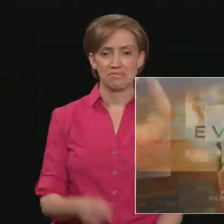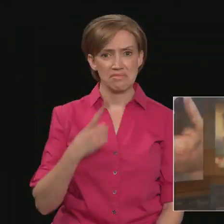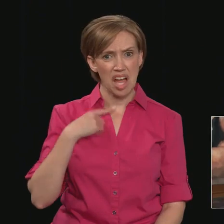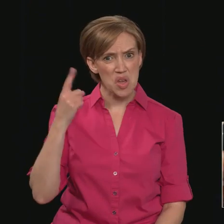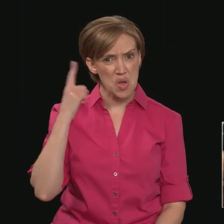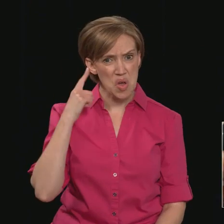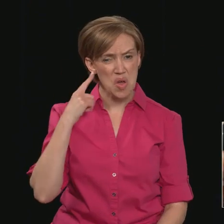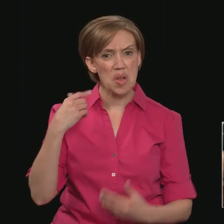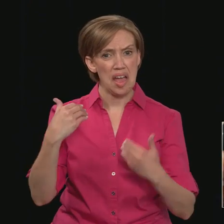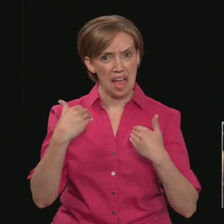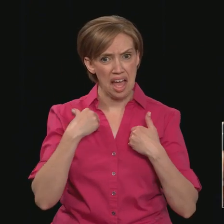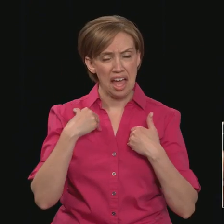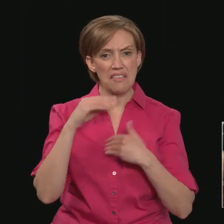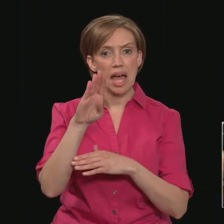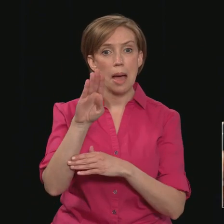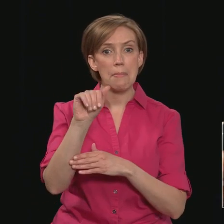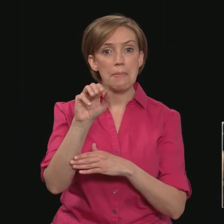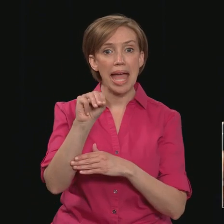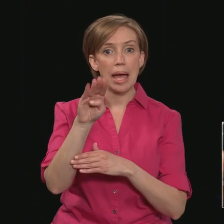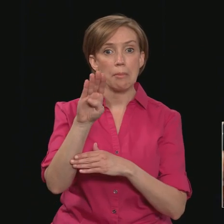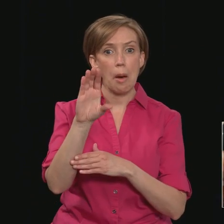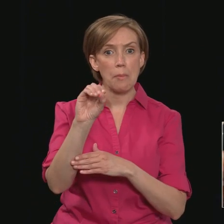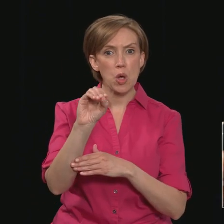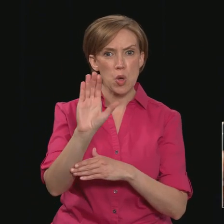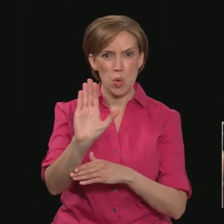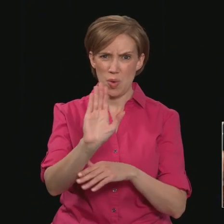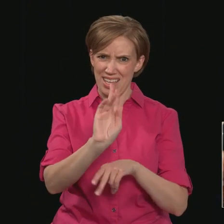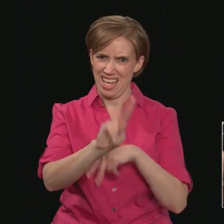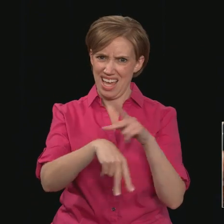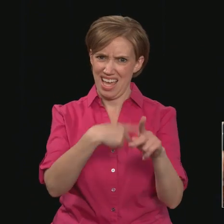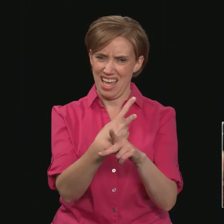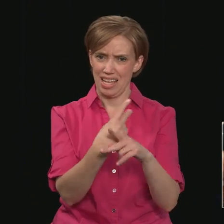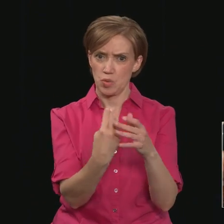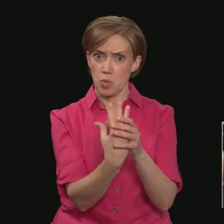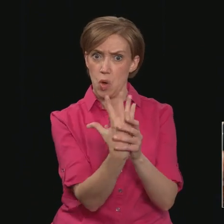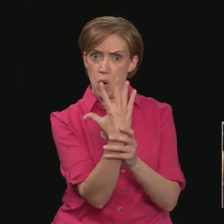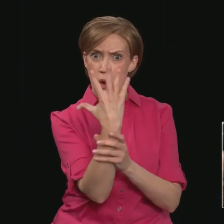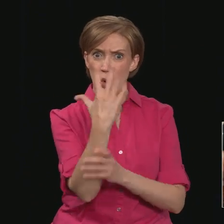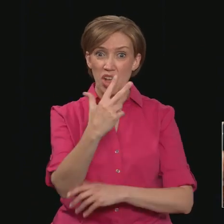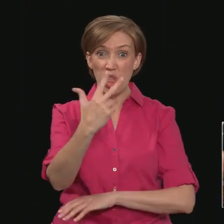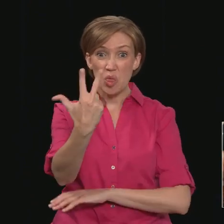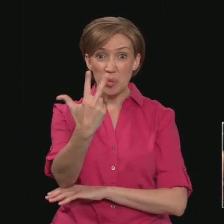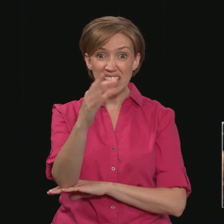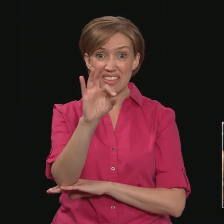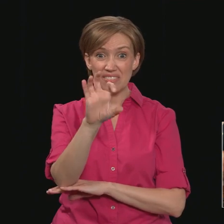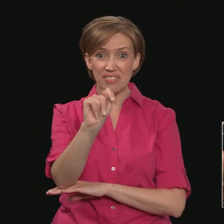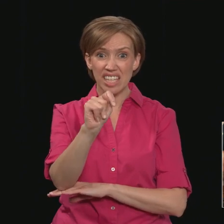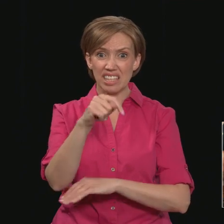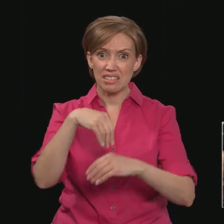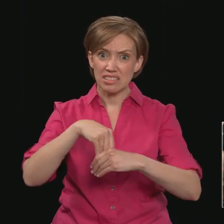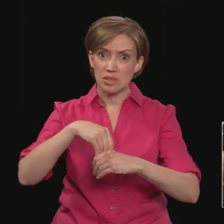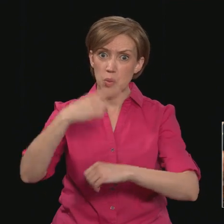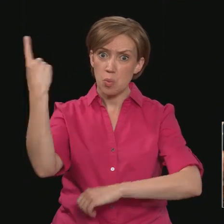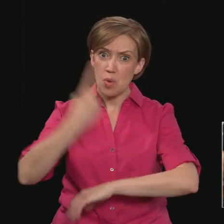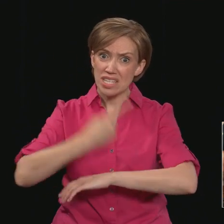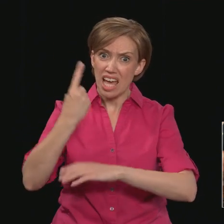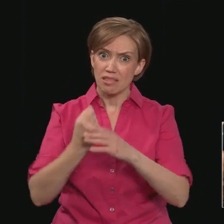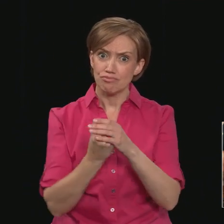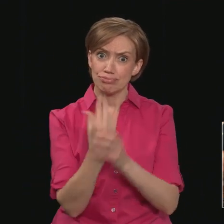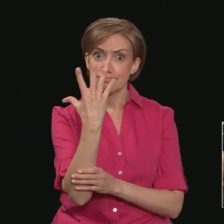I heard there's a species of bamboo that can grow three feet in a single day, and there's one species of cactus that evidently grows just